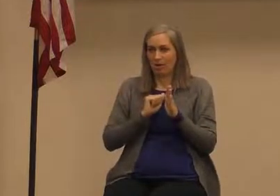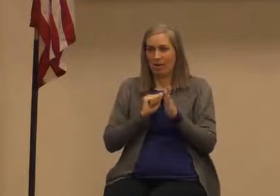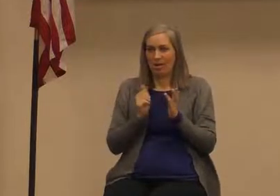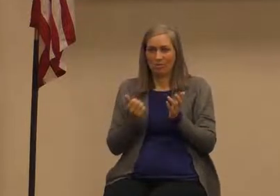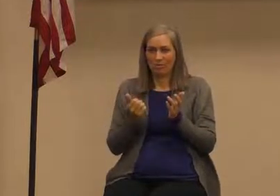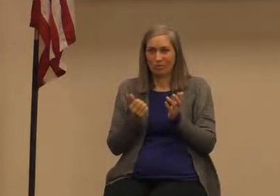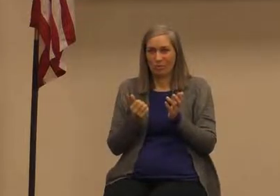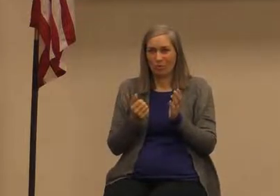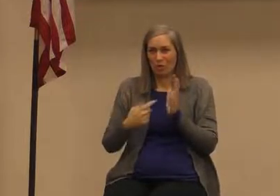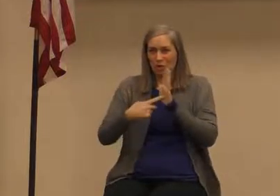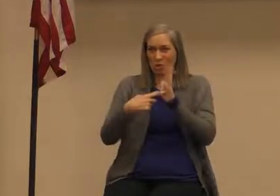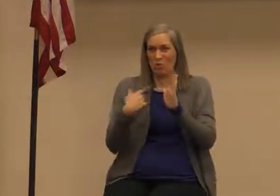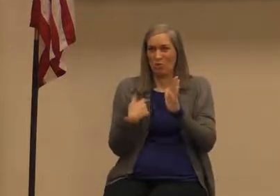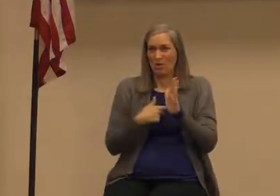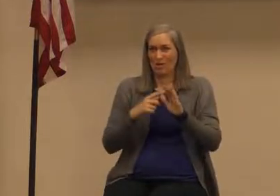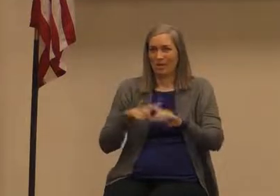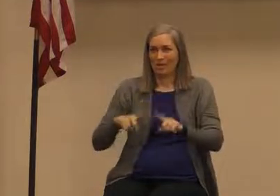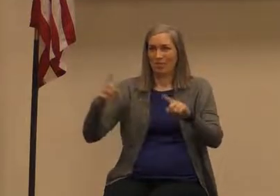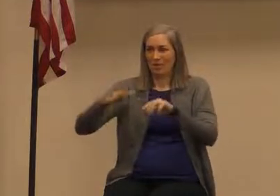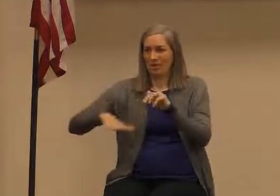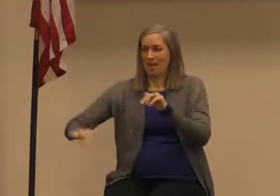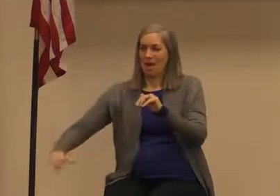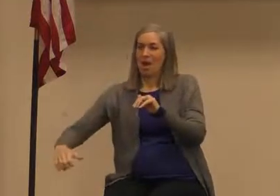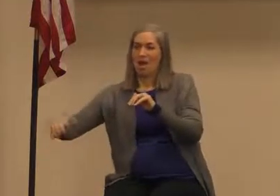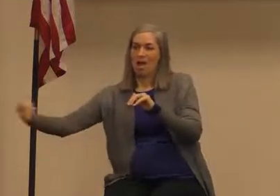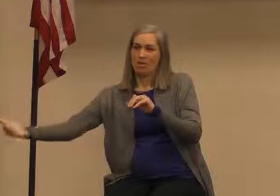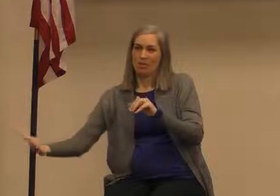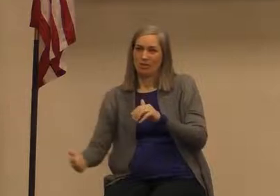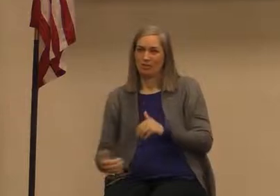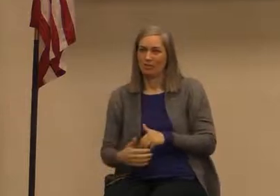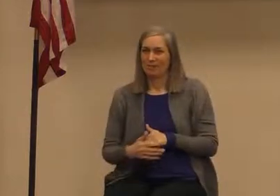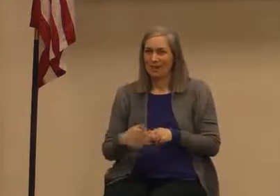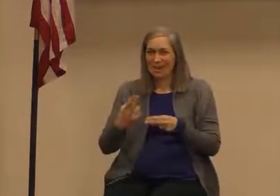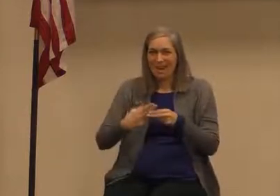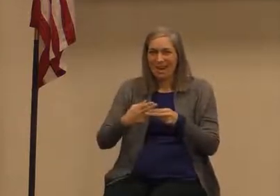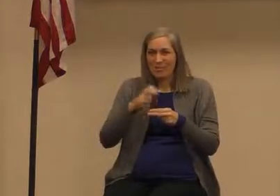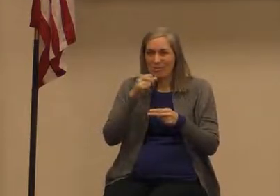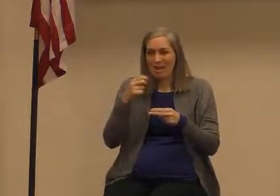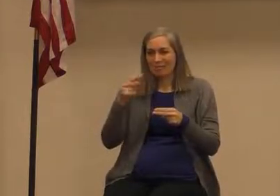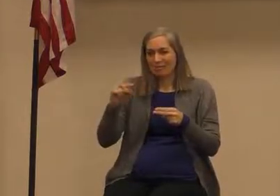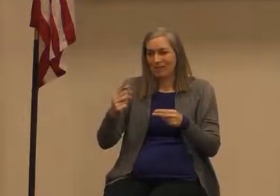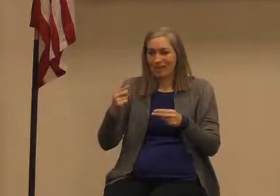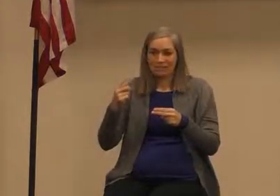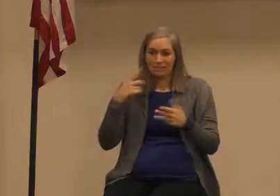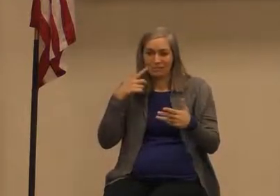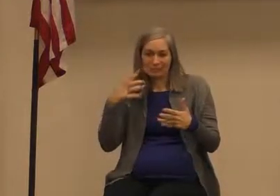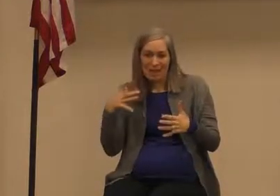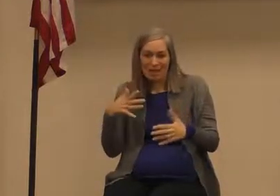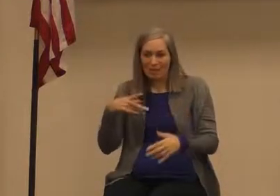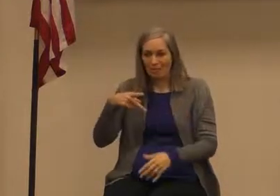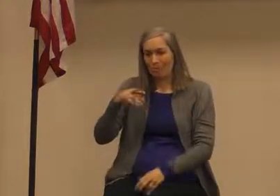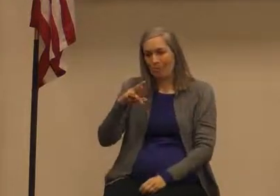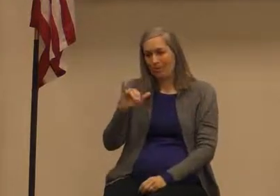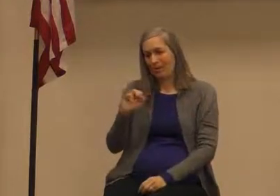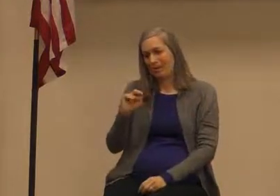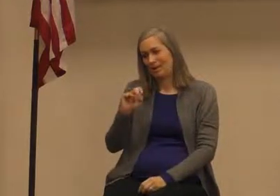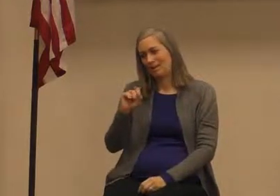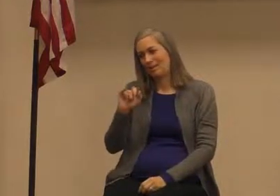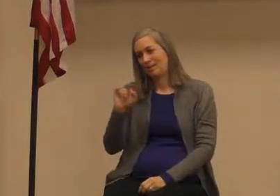name communicates not just the sound that it makes when you say it Princeton Paul Tim